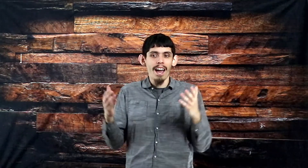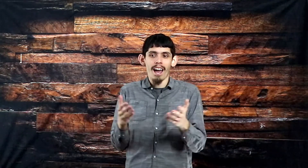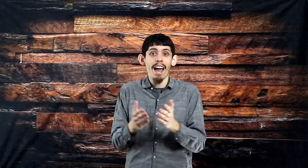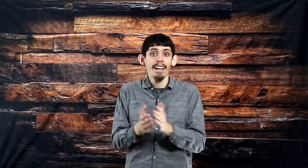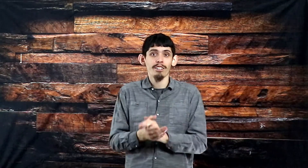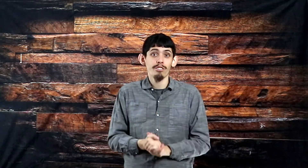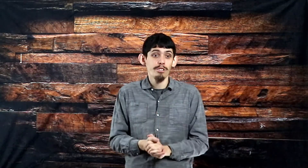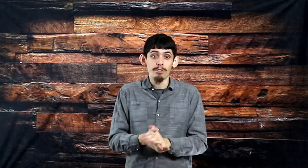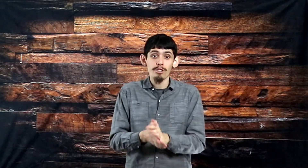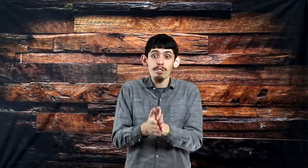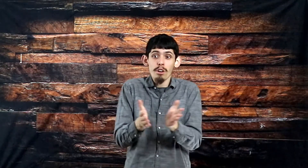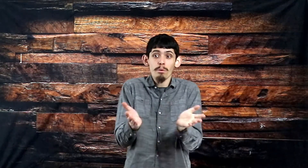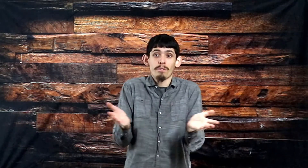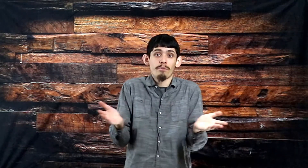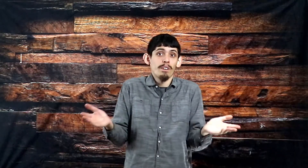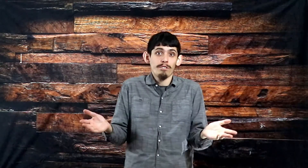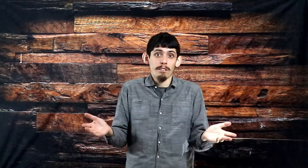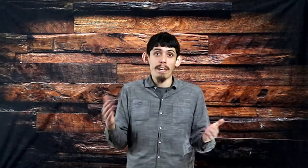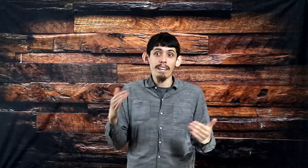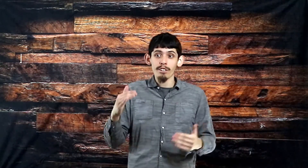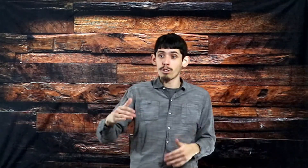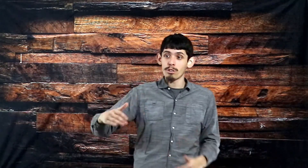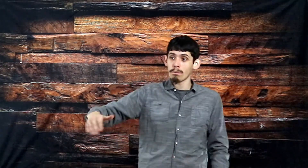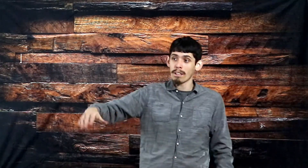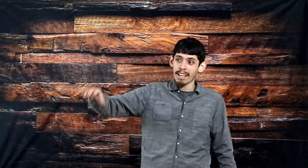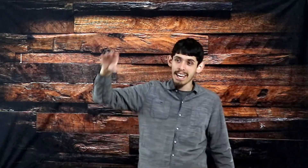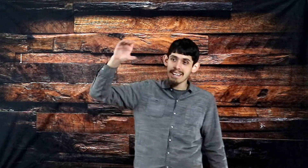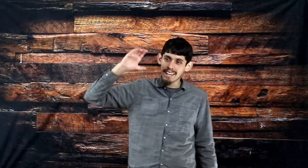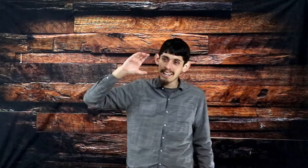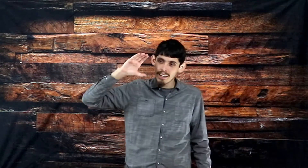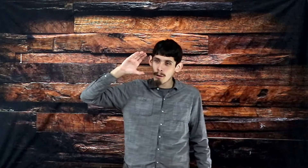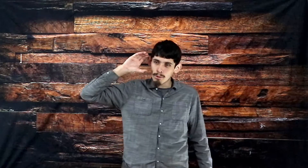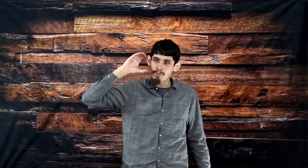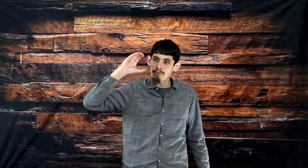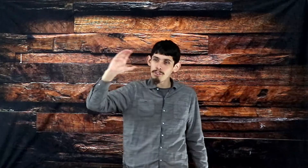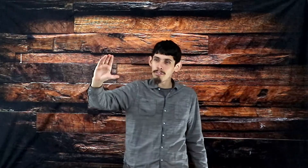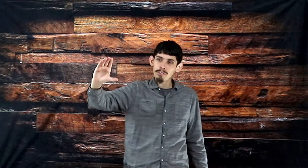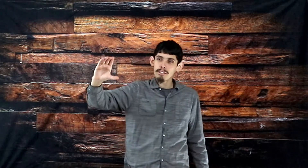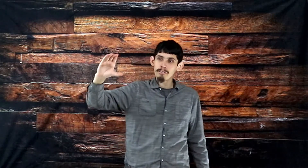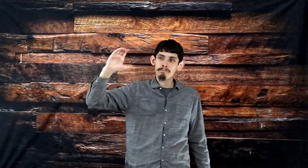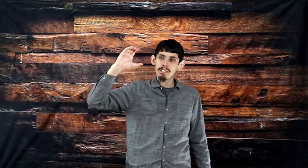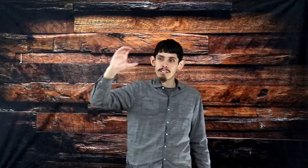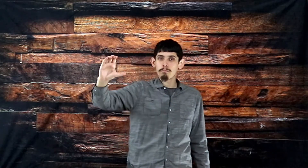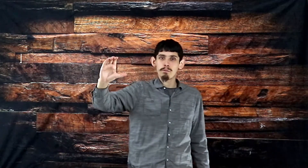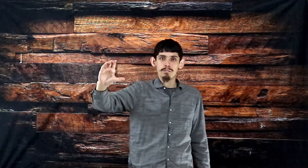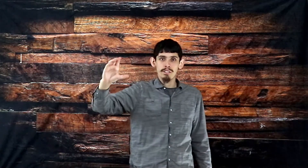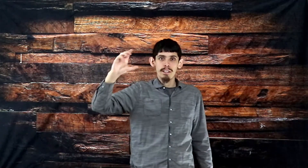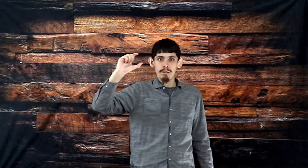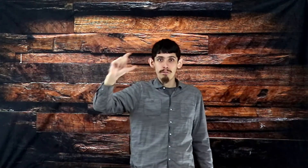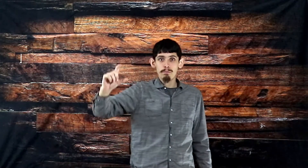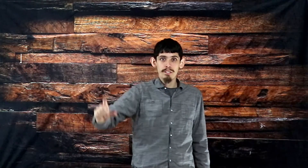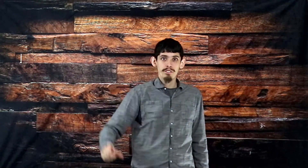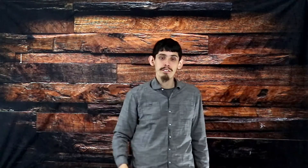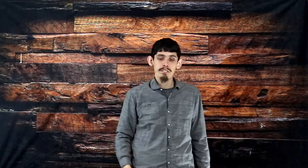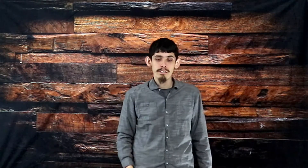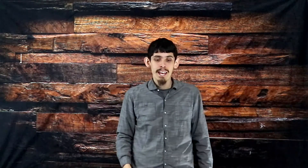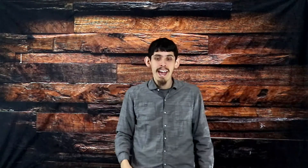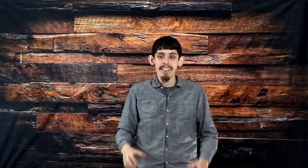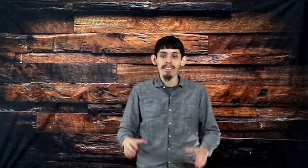encourage you, just start with 50. Make it a goal to be like, hey, can I come up with 50 symbols that represent Jesus? And then